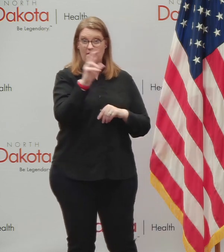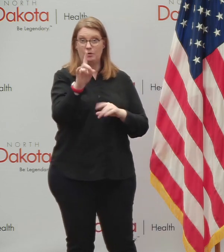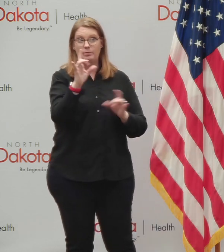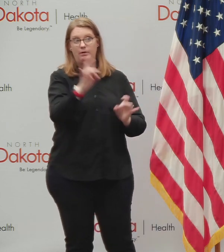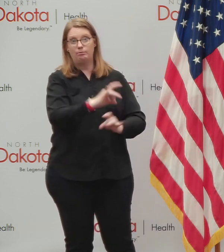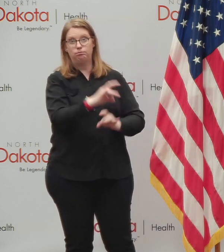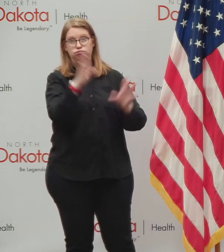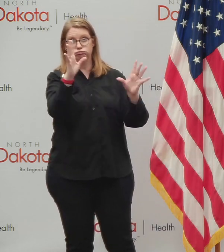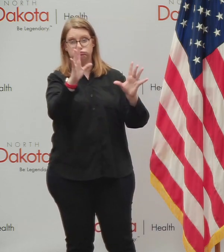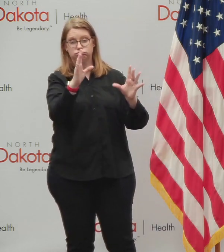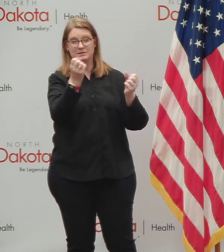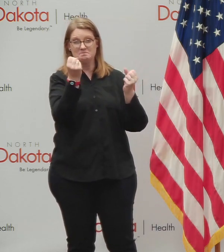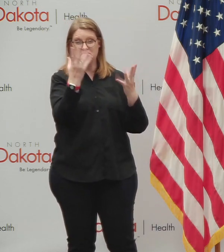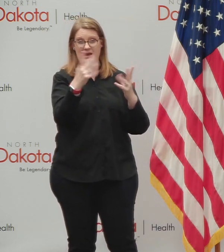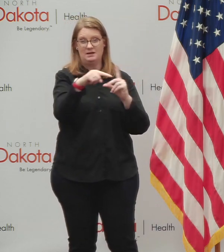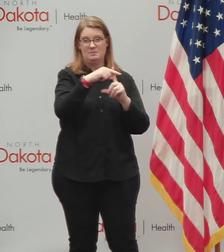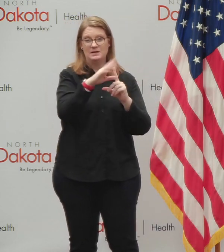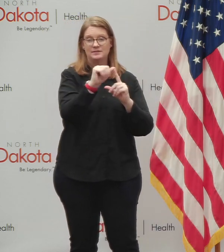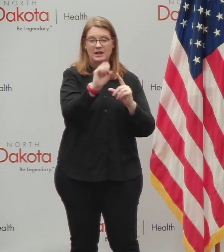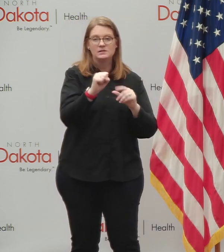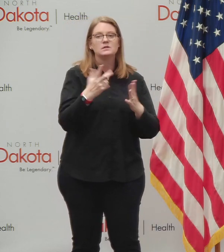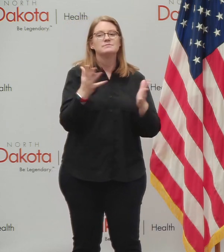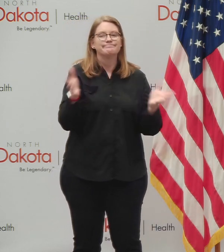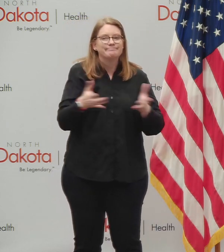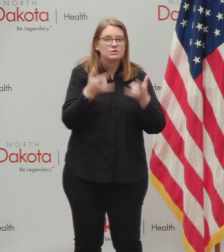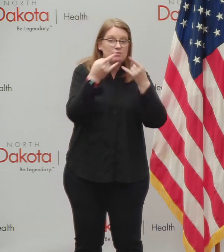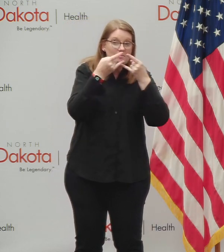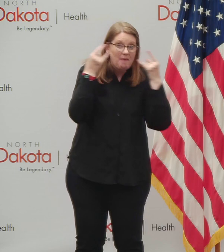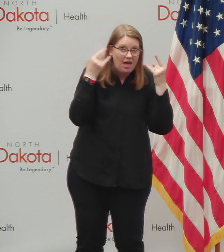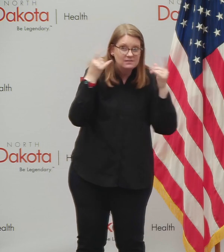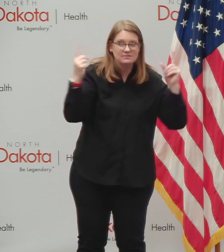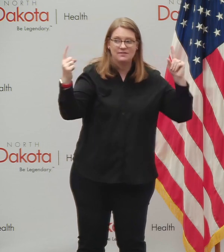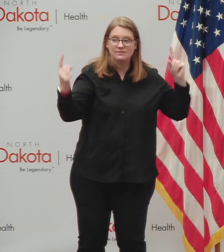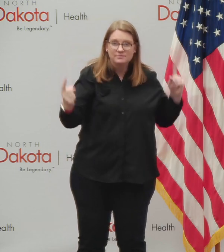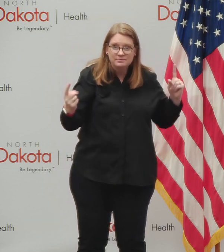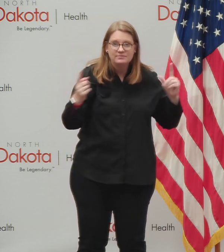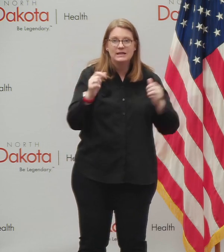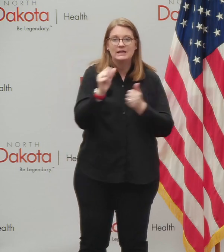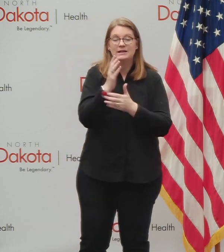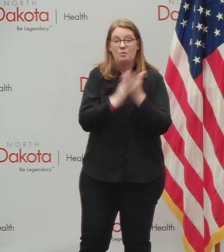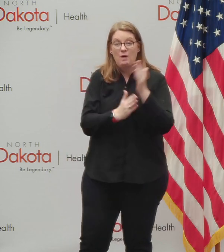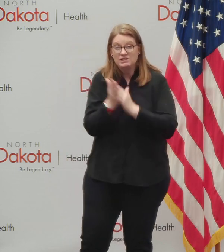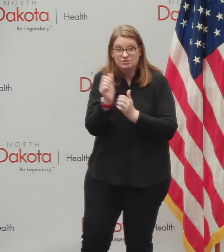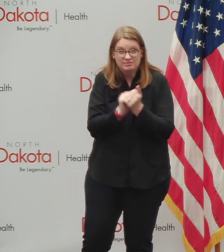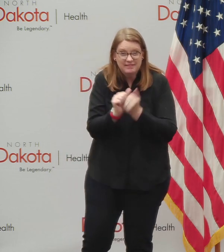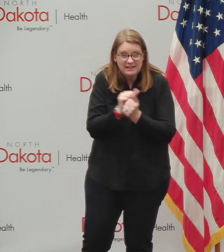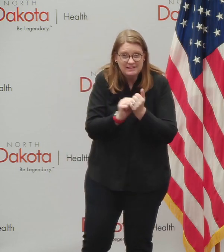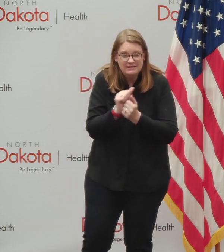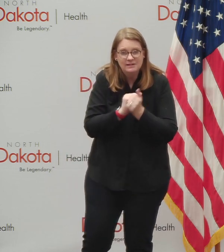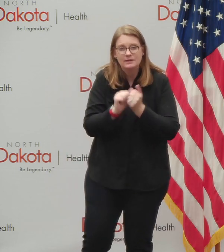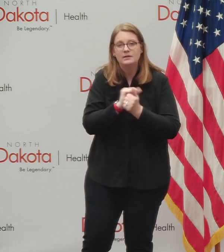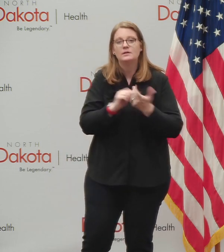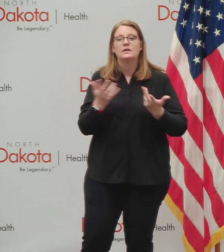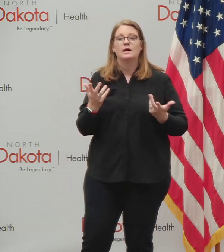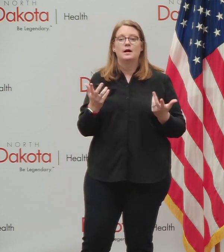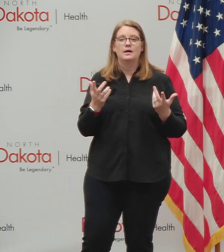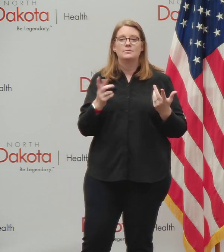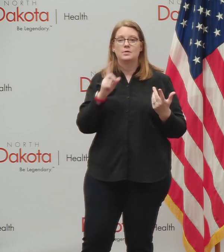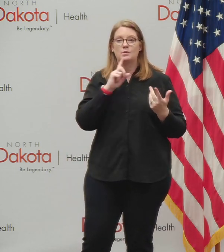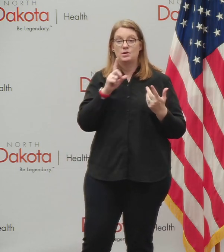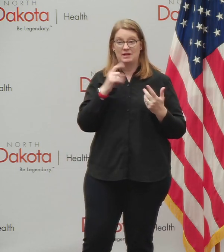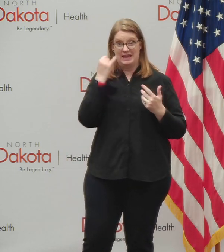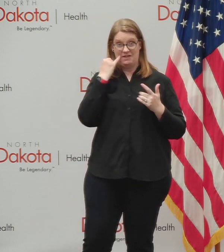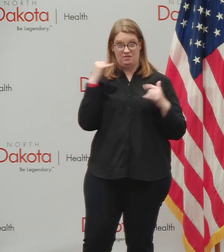to reinforce, including, uh, wearing masks, physical distancing, hand hygiene, uh, avoiding or eliminating opportunities for